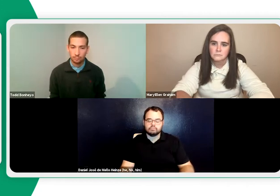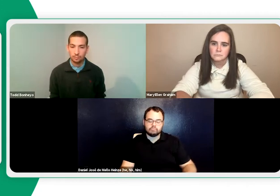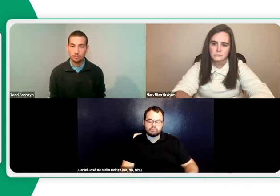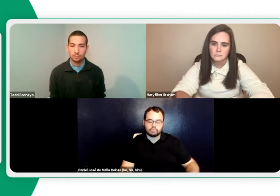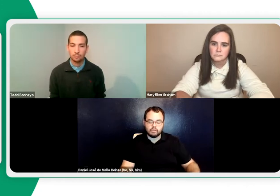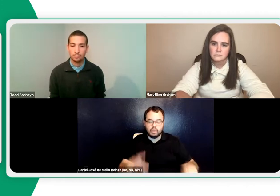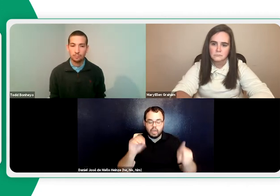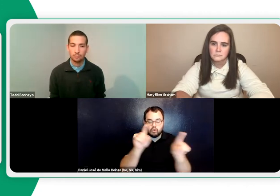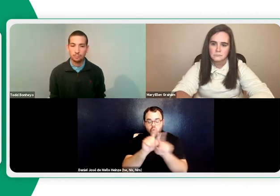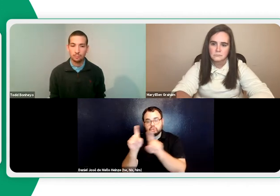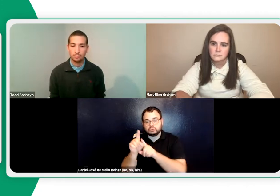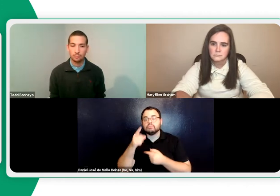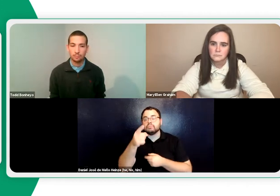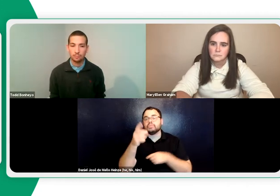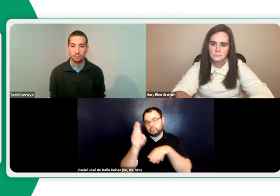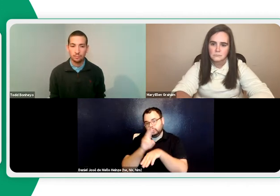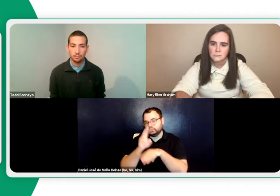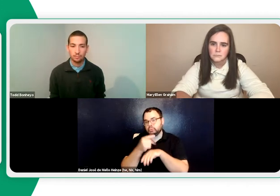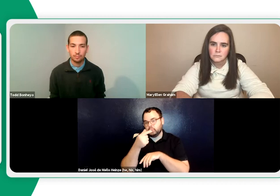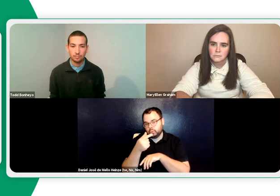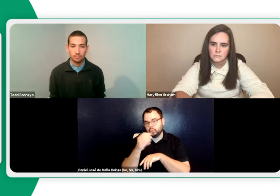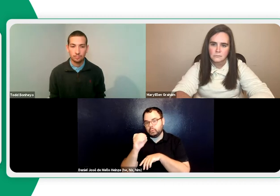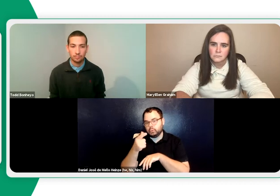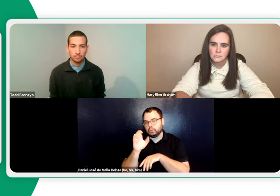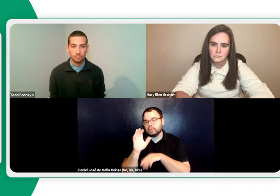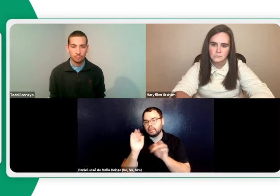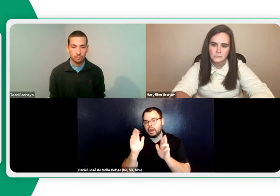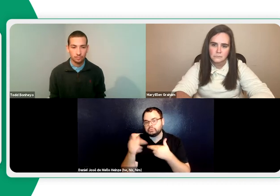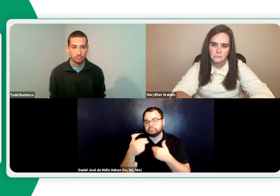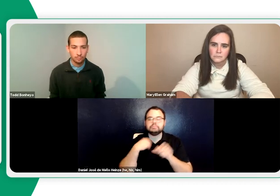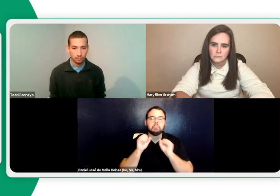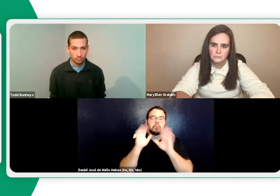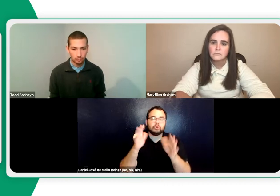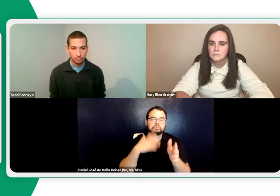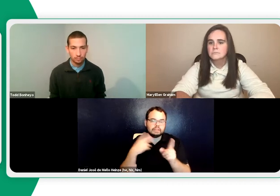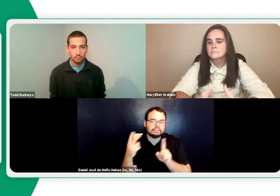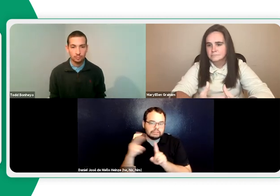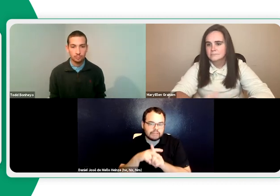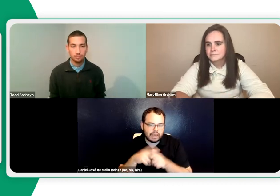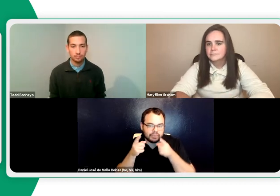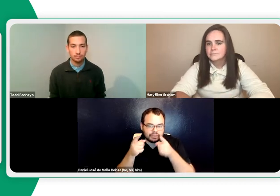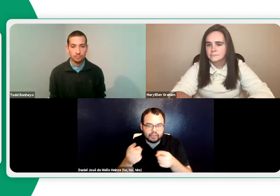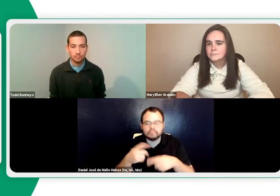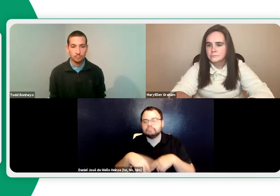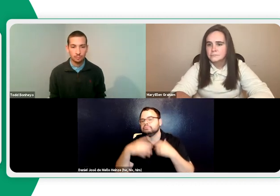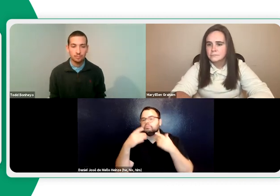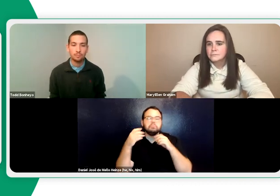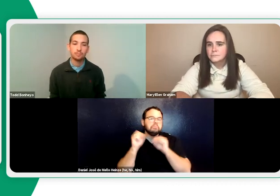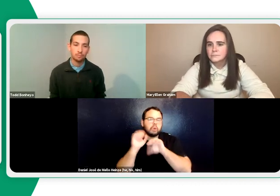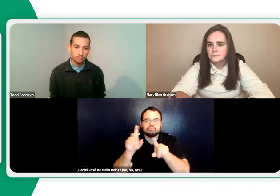So that's one. And also I use Google Classroom. That's where I